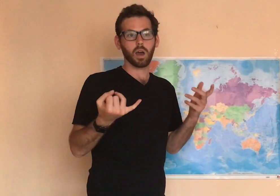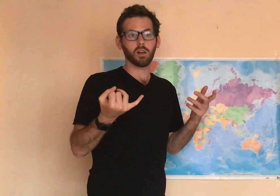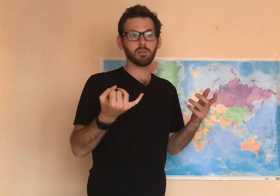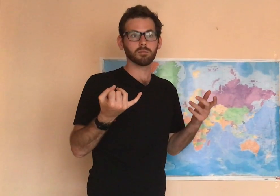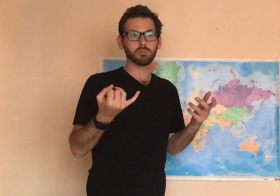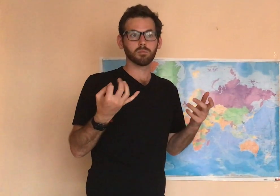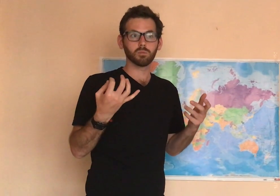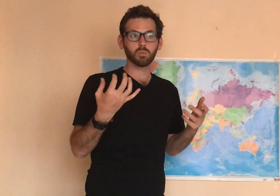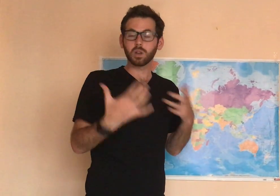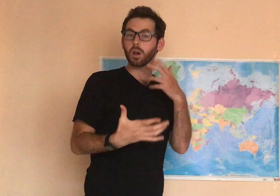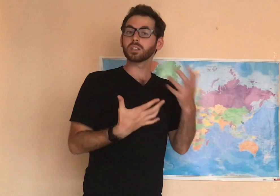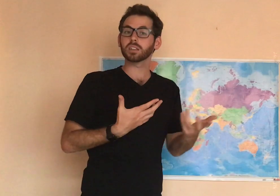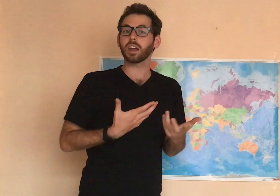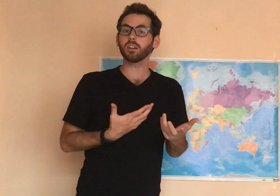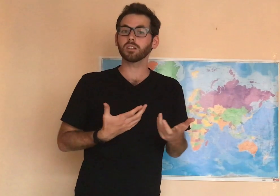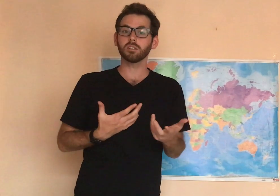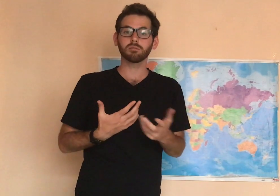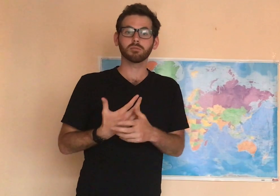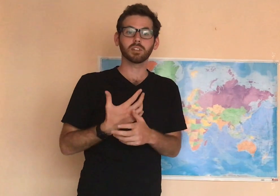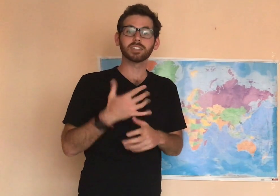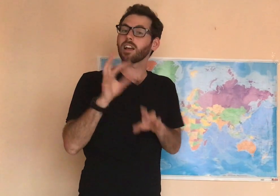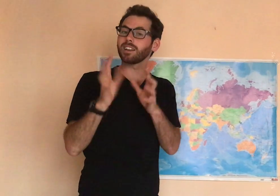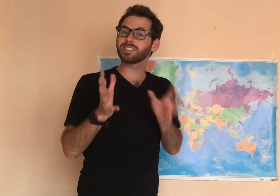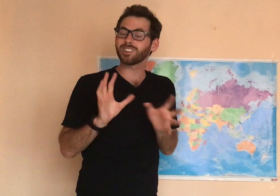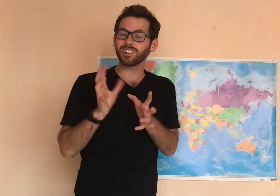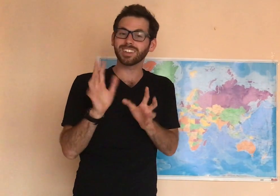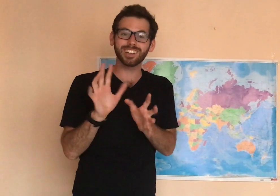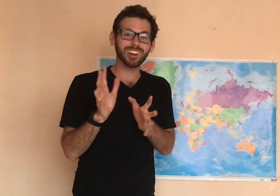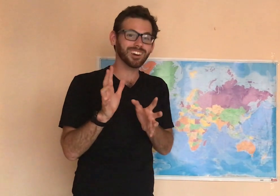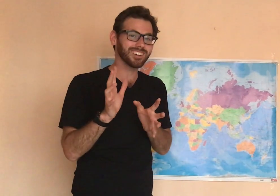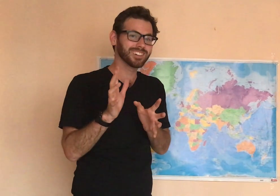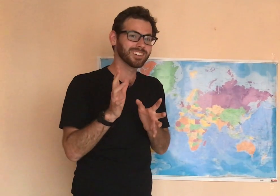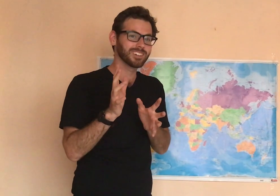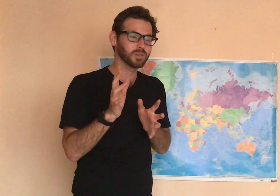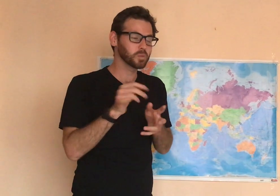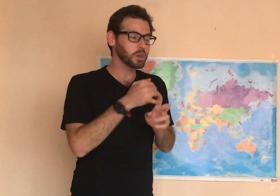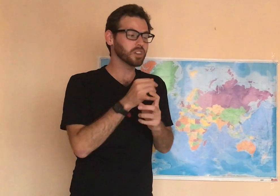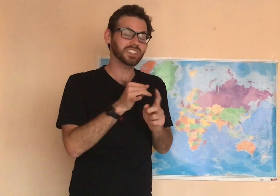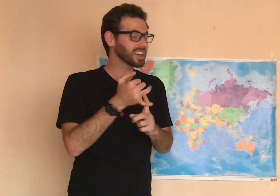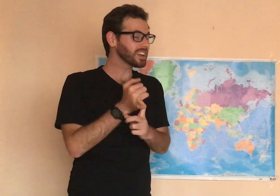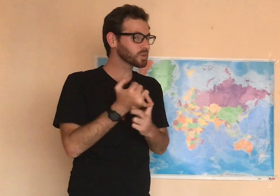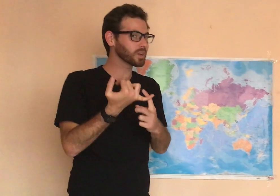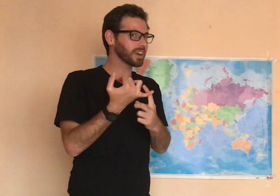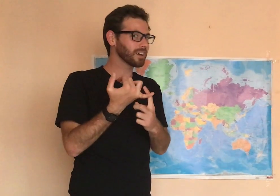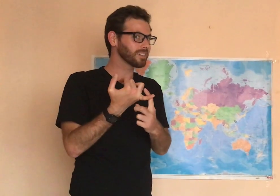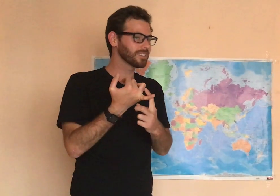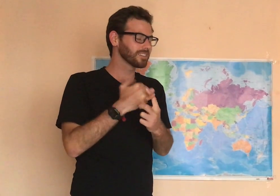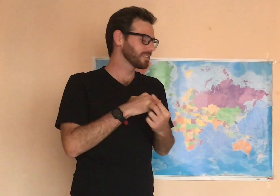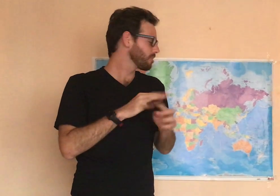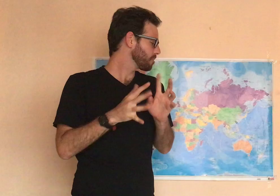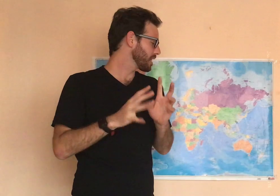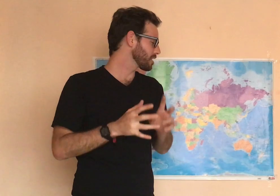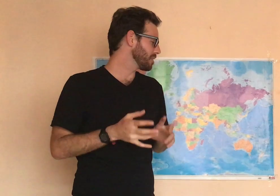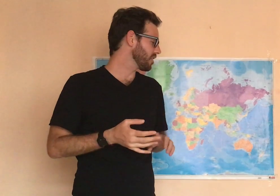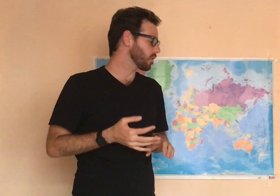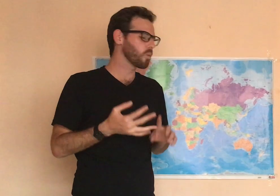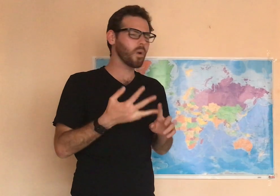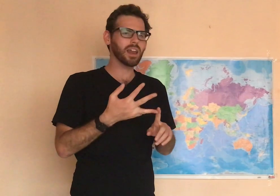Well, we know it's a character. It's not necessarily clear. We know there's a dinosaur there. That's going be different. When?